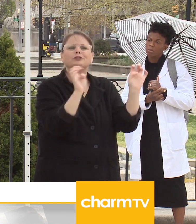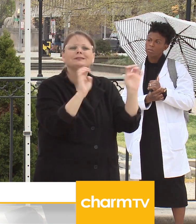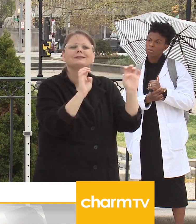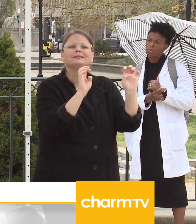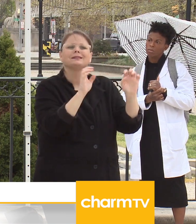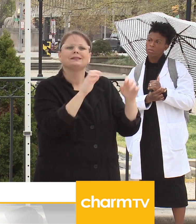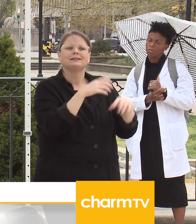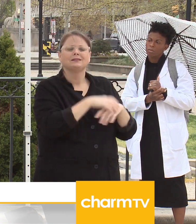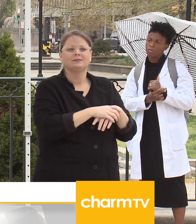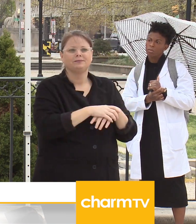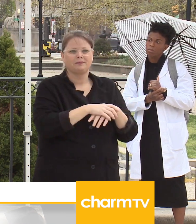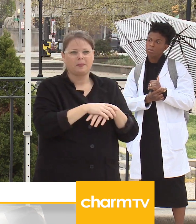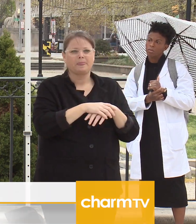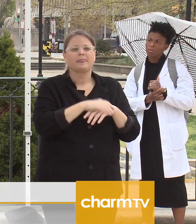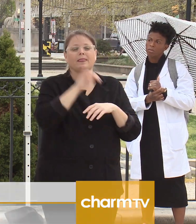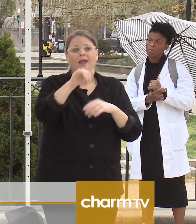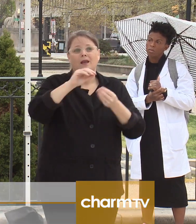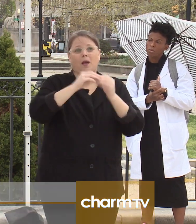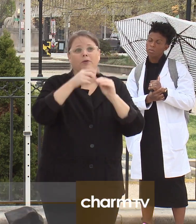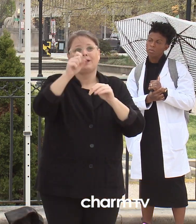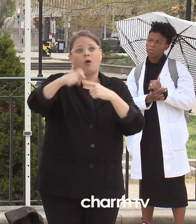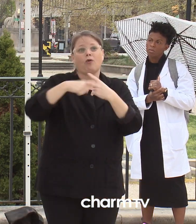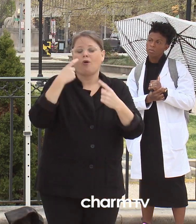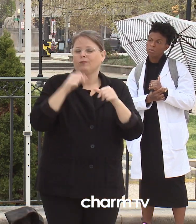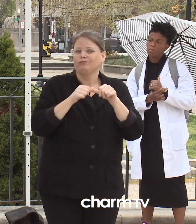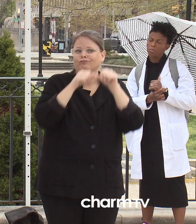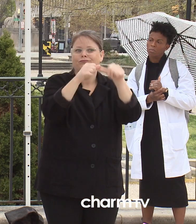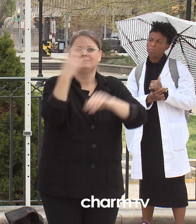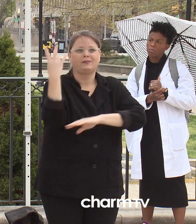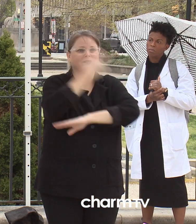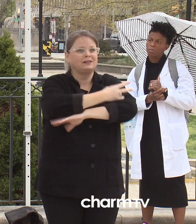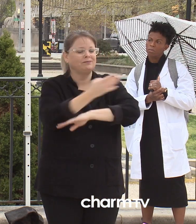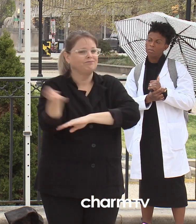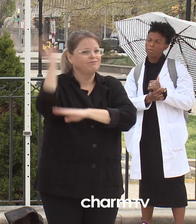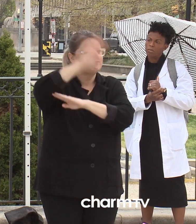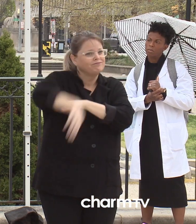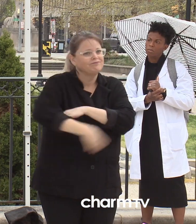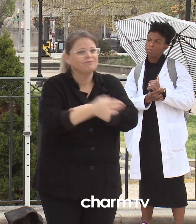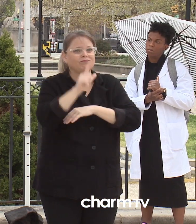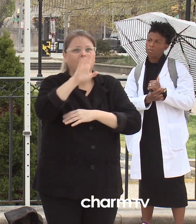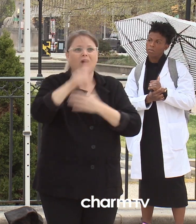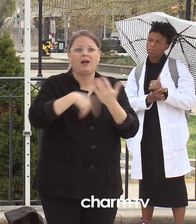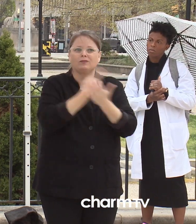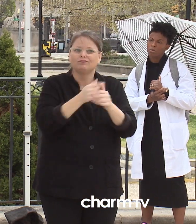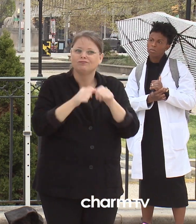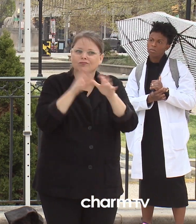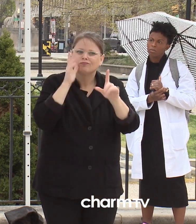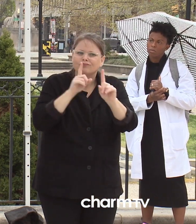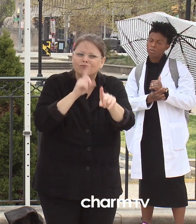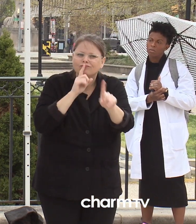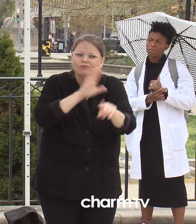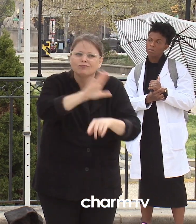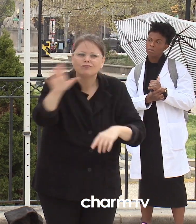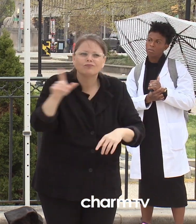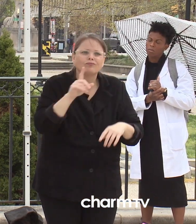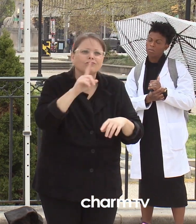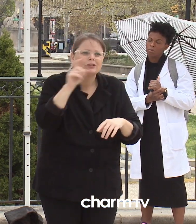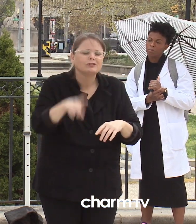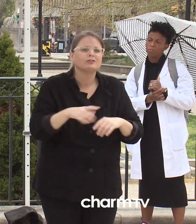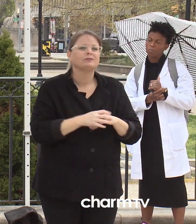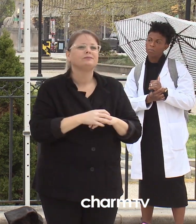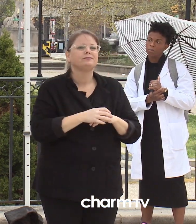robust set of protocols that have been approved by our medical directors. They're also going to do the 24-hour follow-up like we did in the other program,